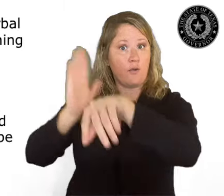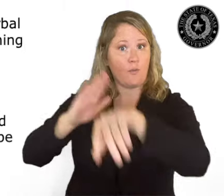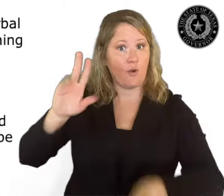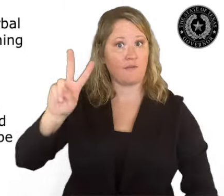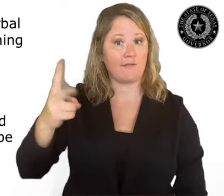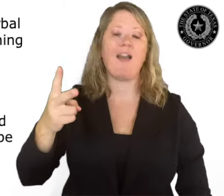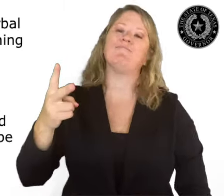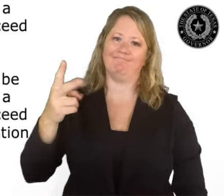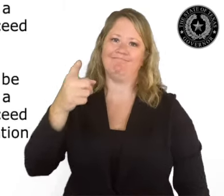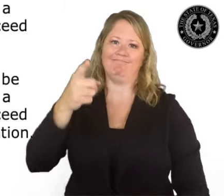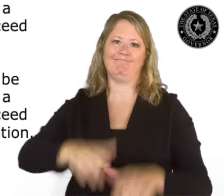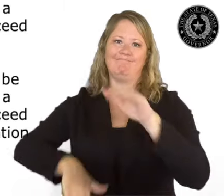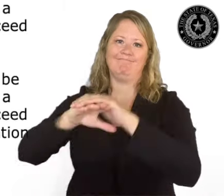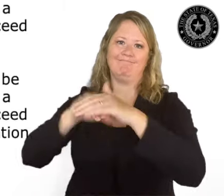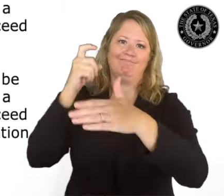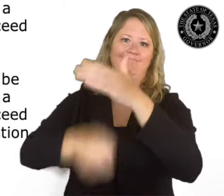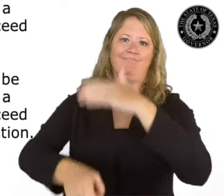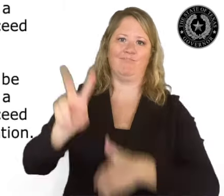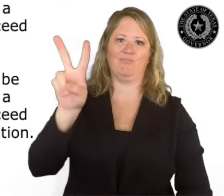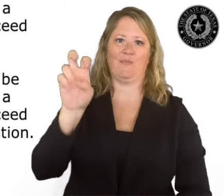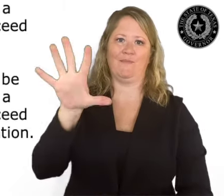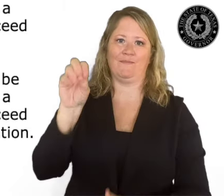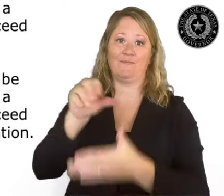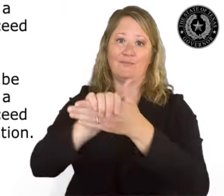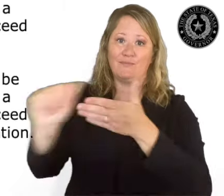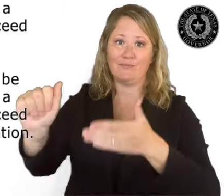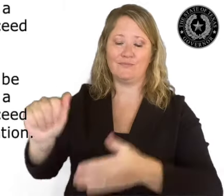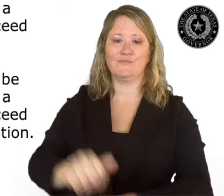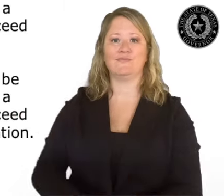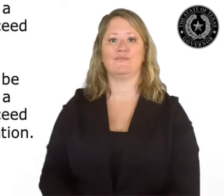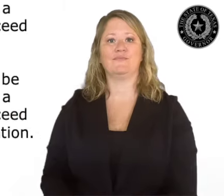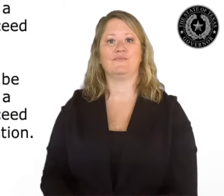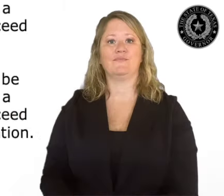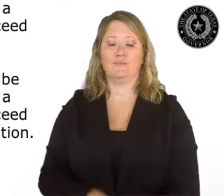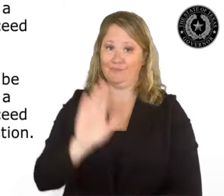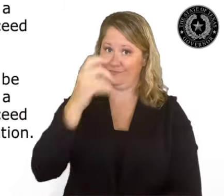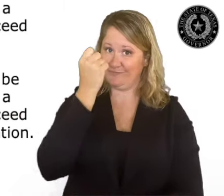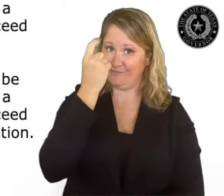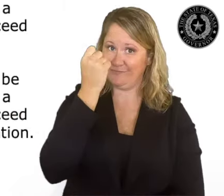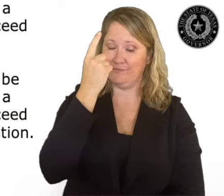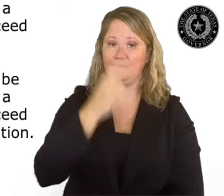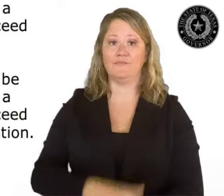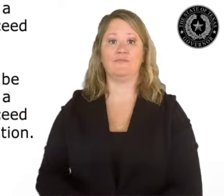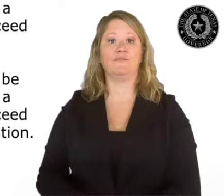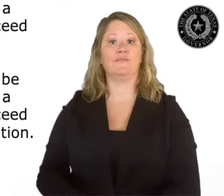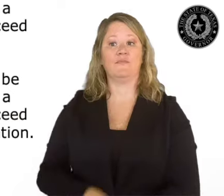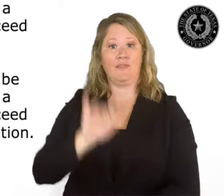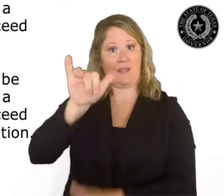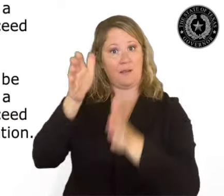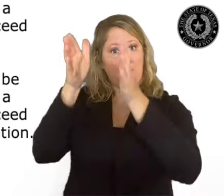shall be punishable by a fine not to exceed $250 per violation.